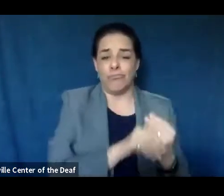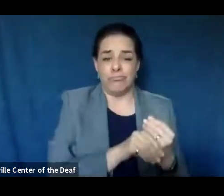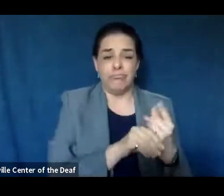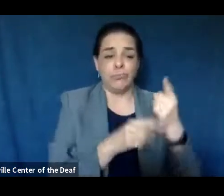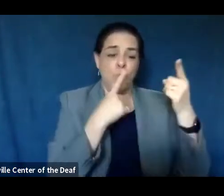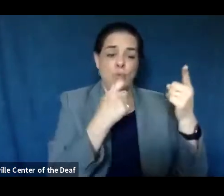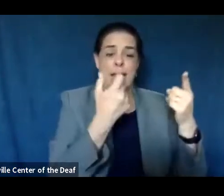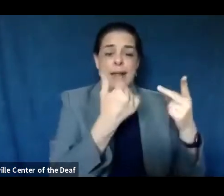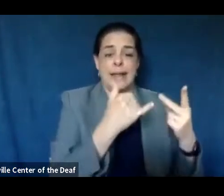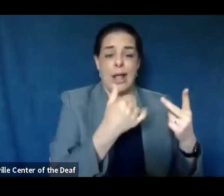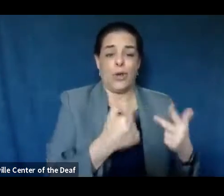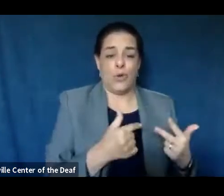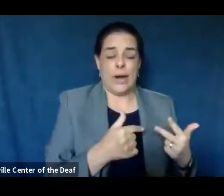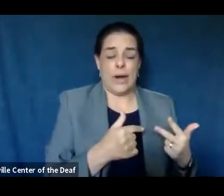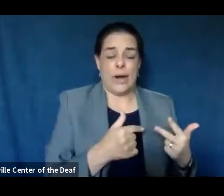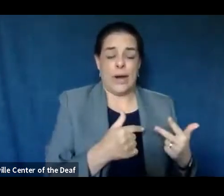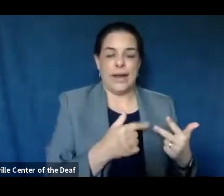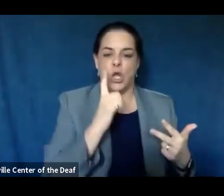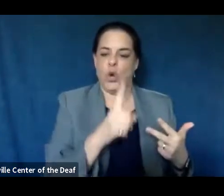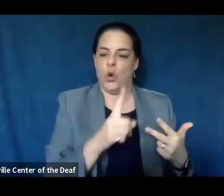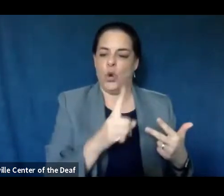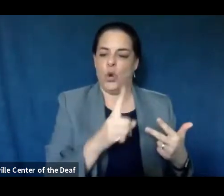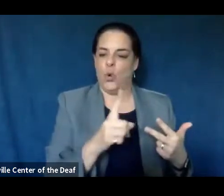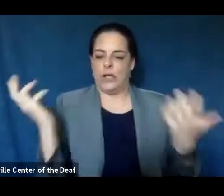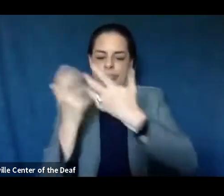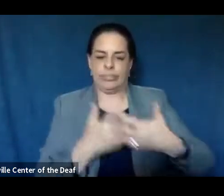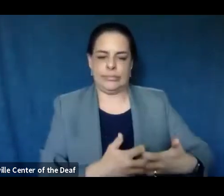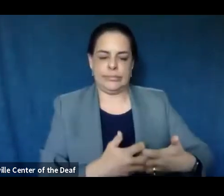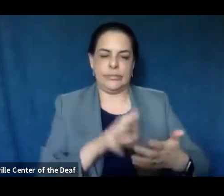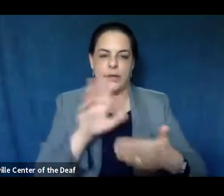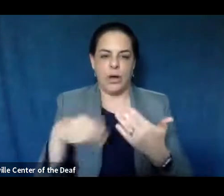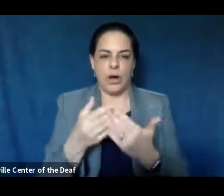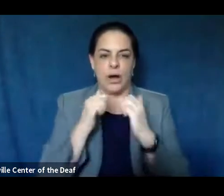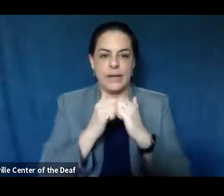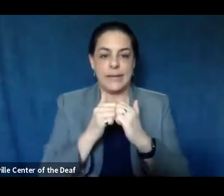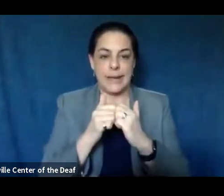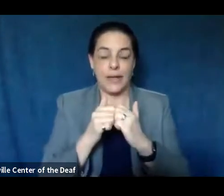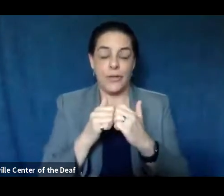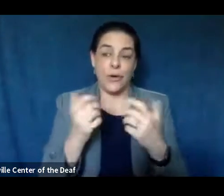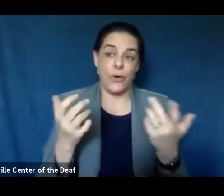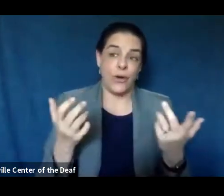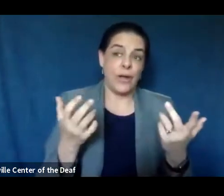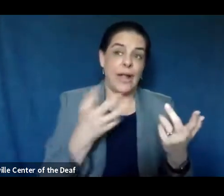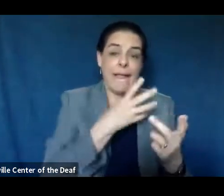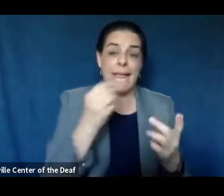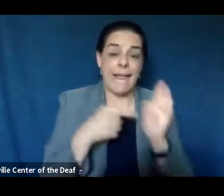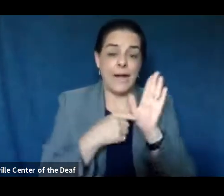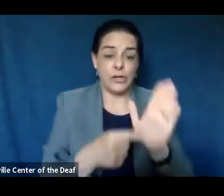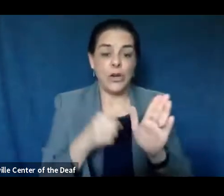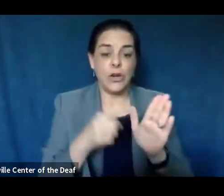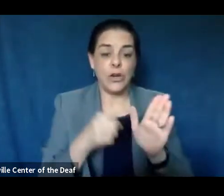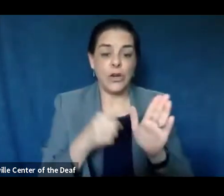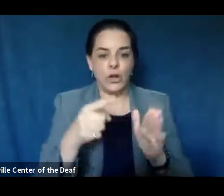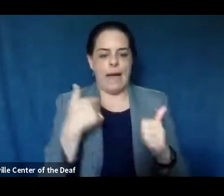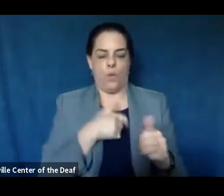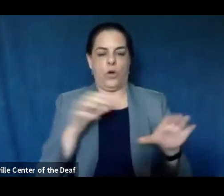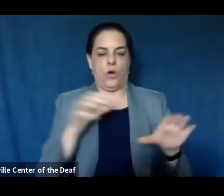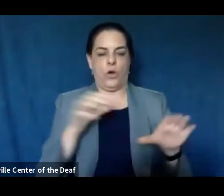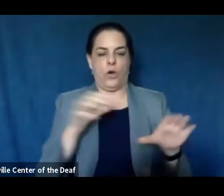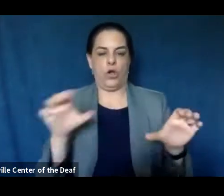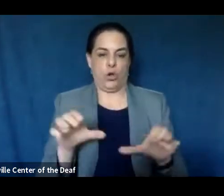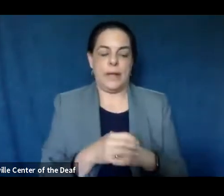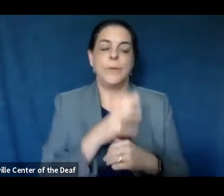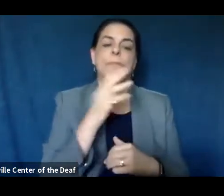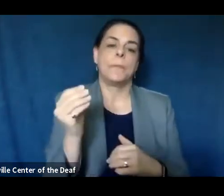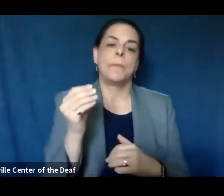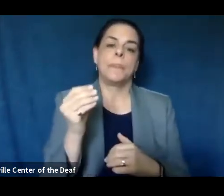to be pulling all of that together and using our, um, our impression of how we're doing in those metrics. Um, and